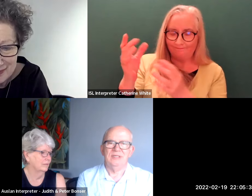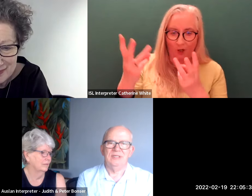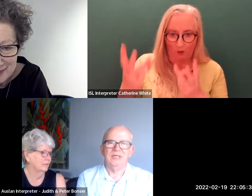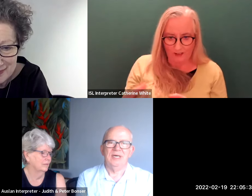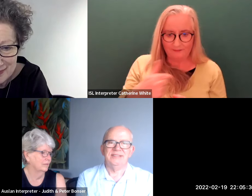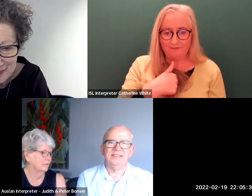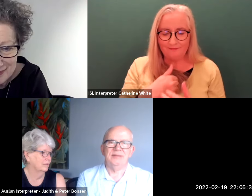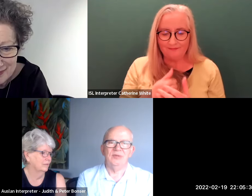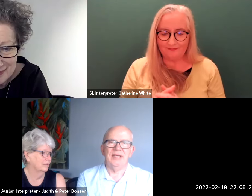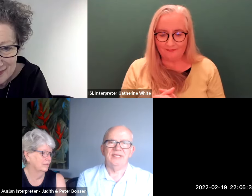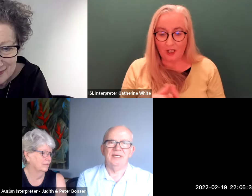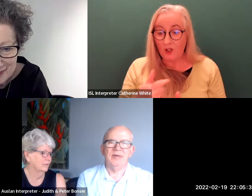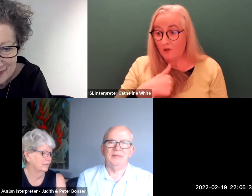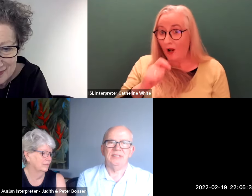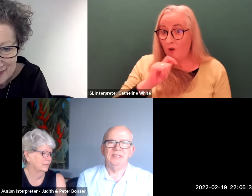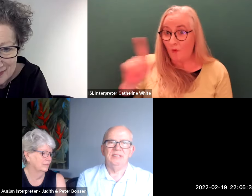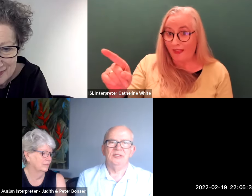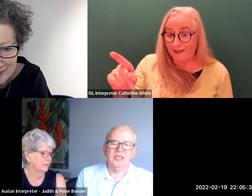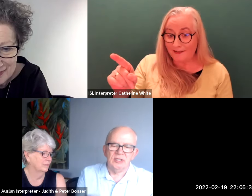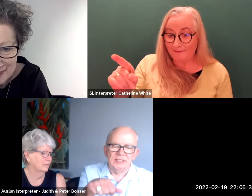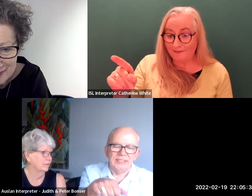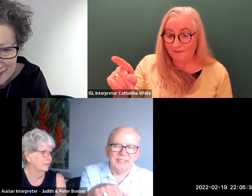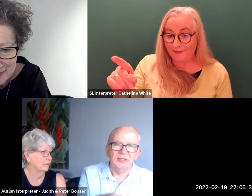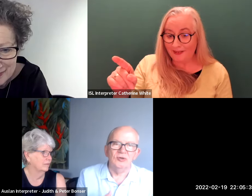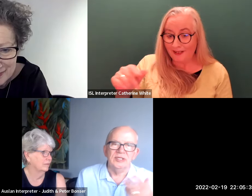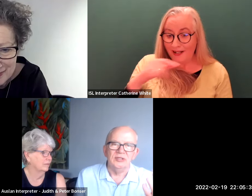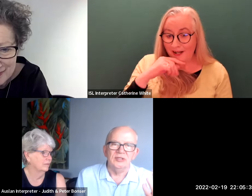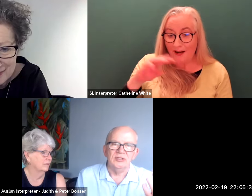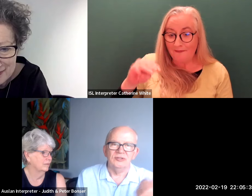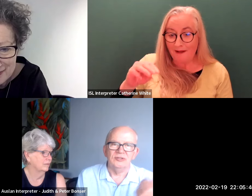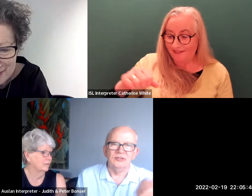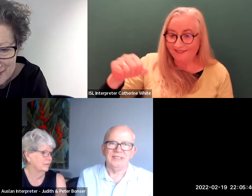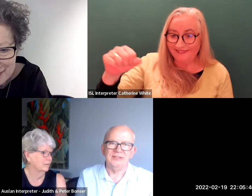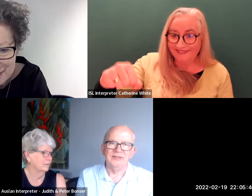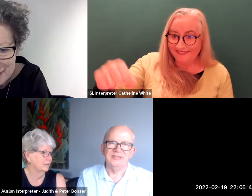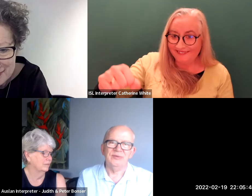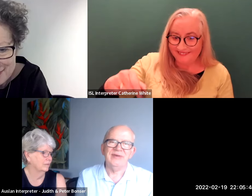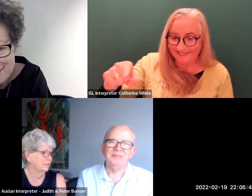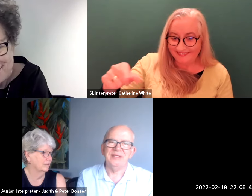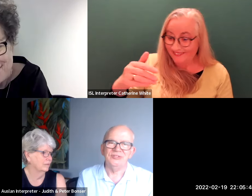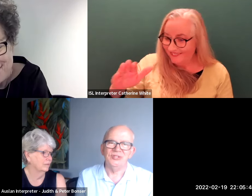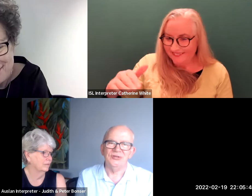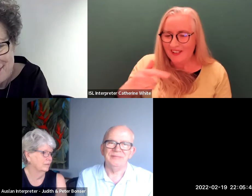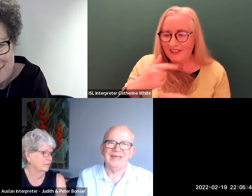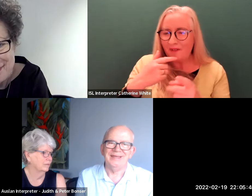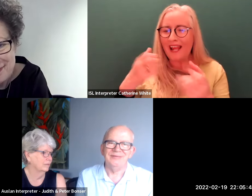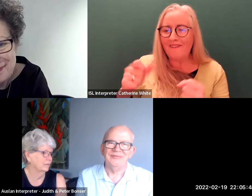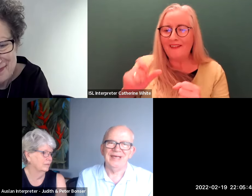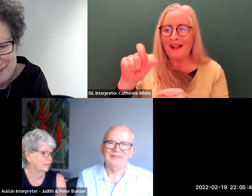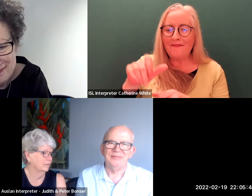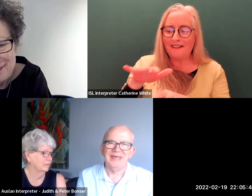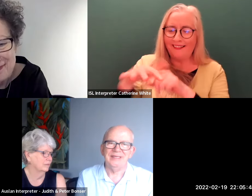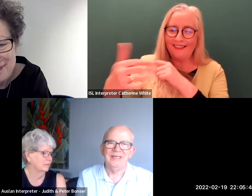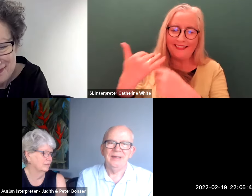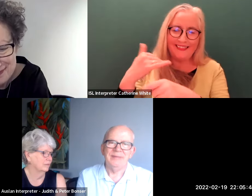i said to him well i think i might be knocking on the lid and calling on you to join me you know so we've had a bit of a joke about it and